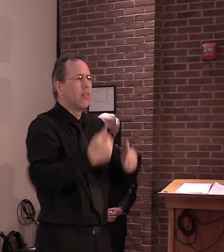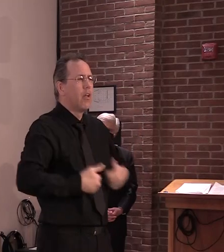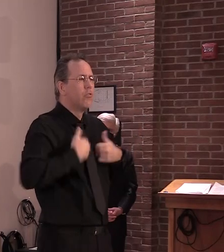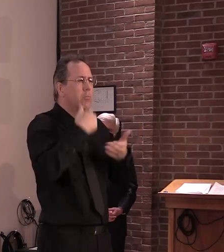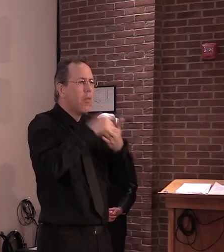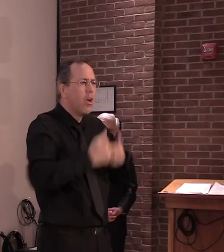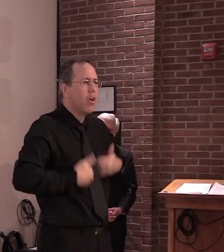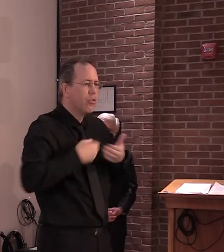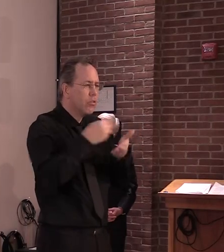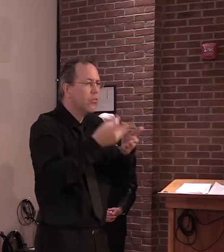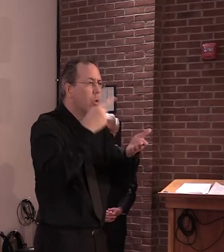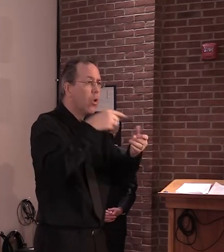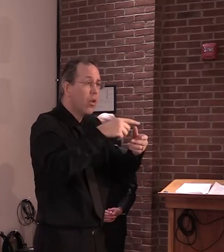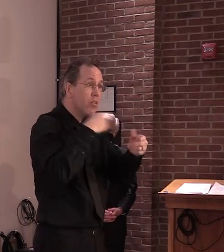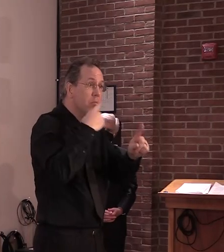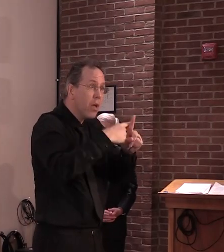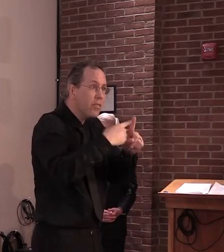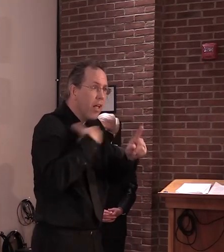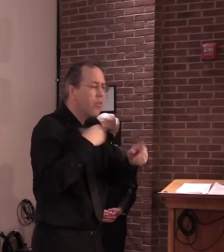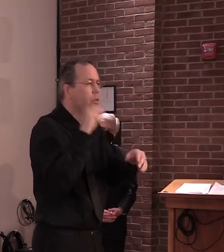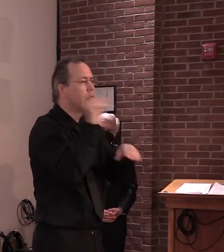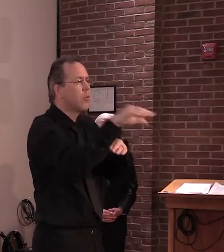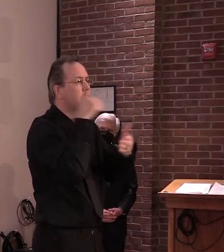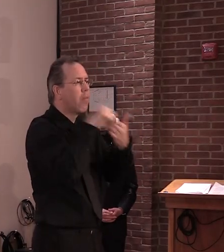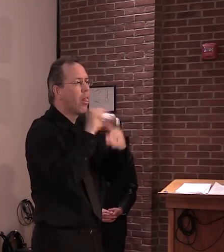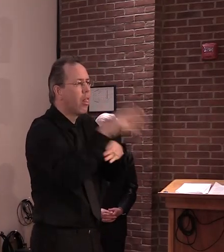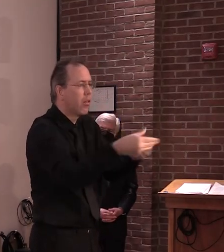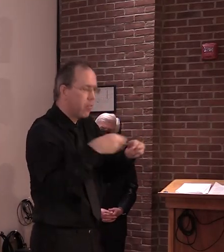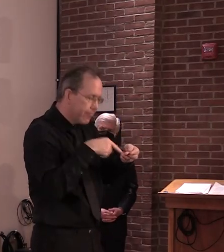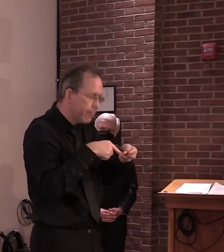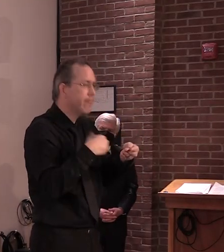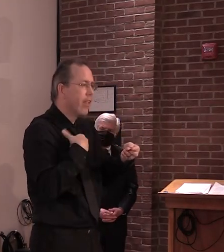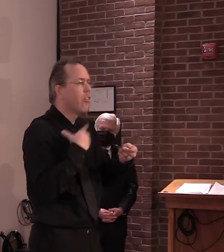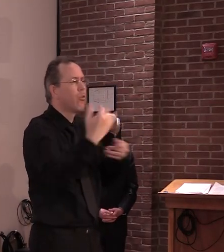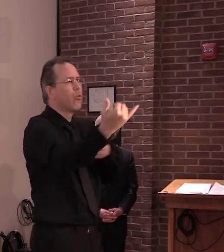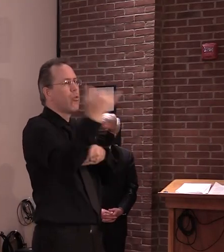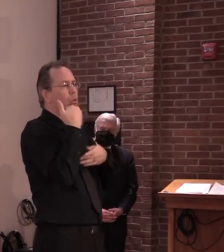call, it will become much clearer where you are a resident of.